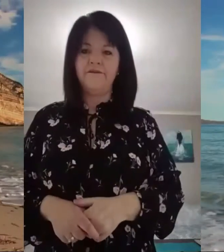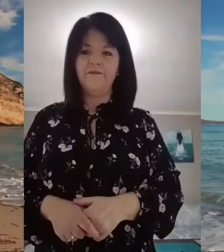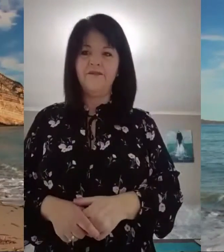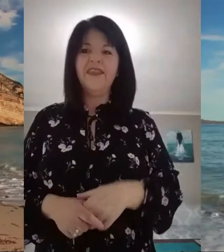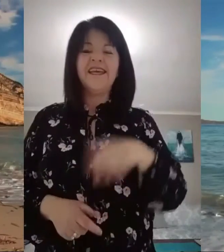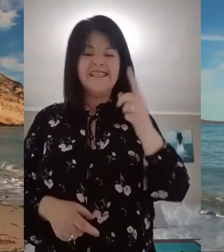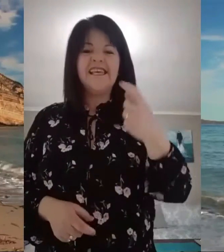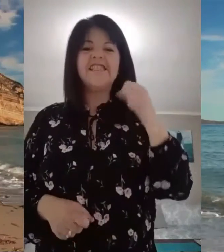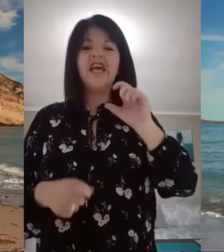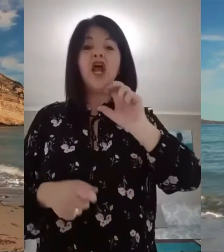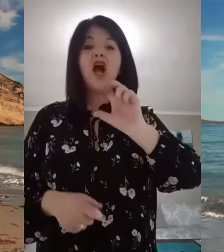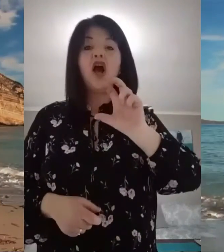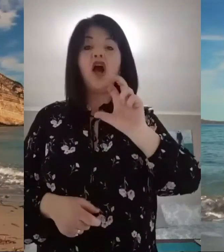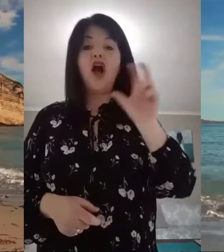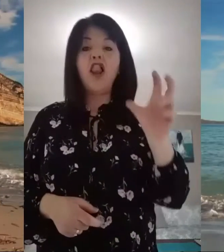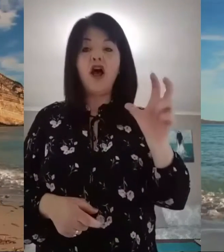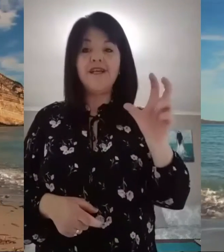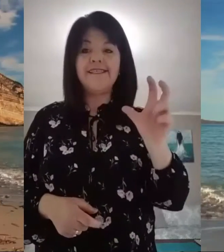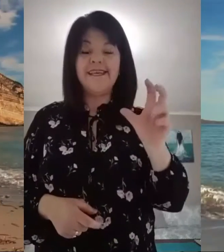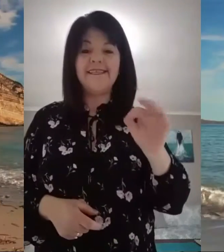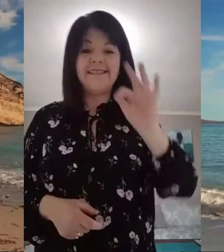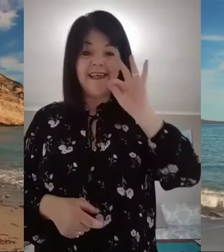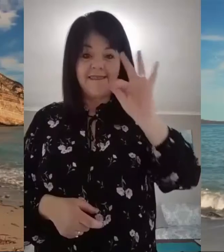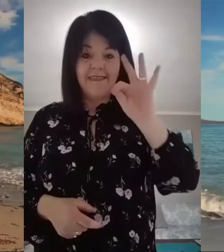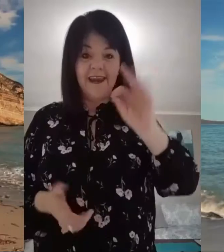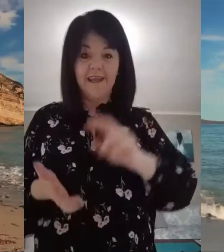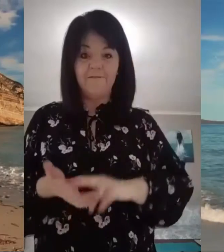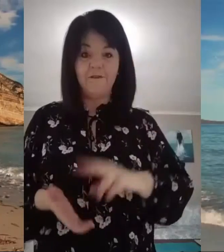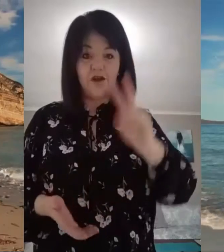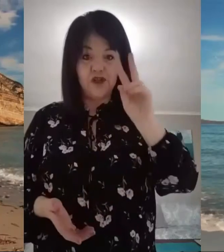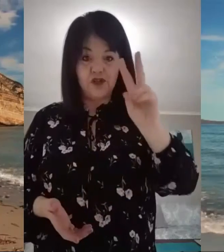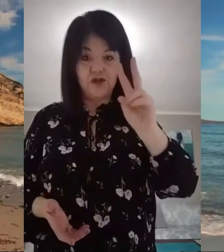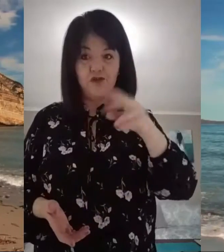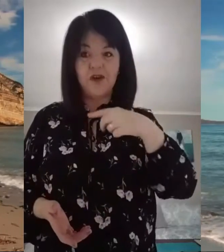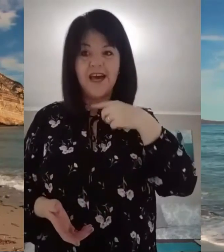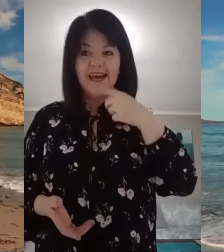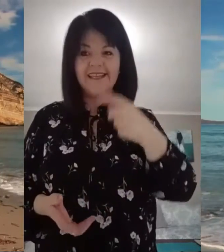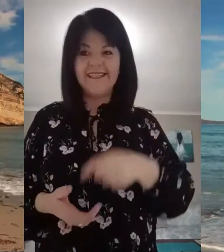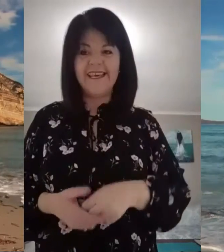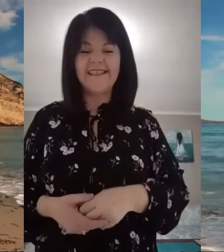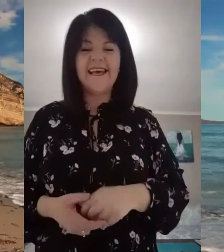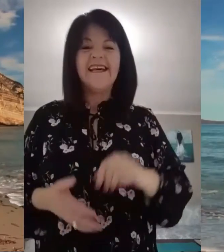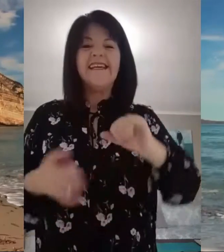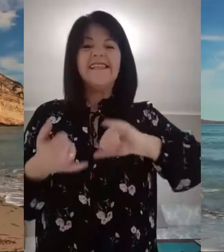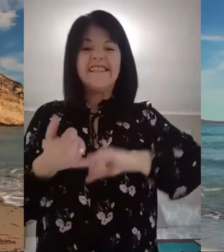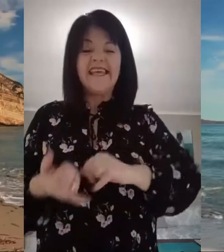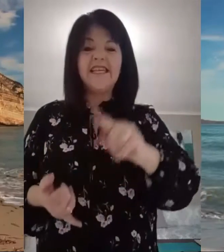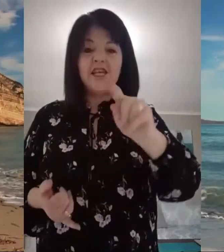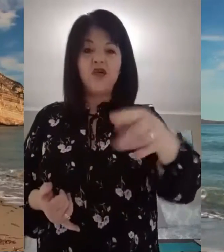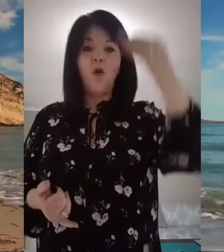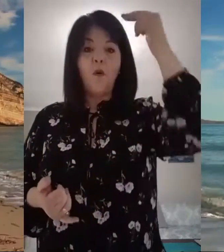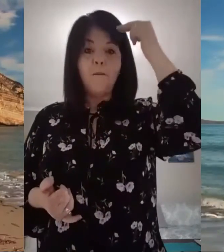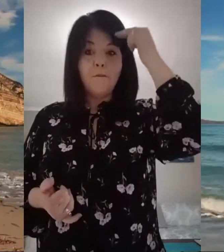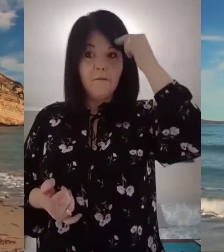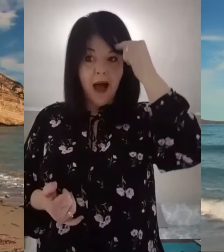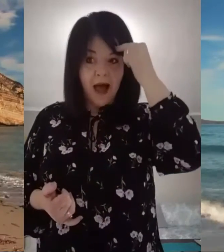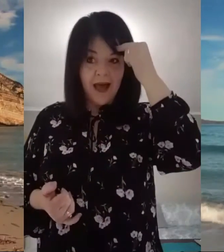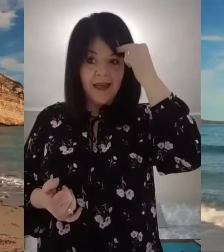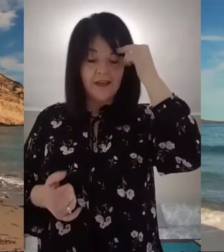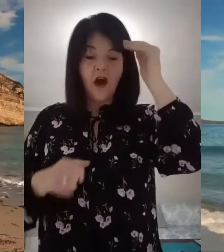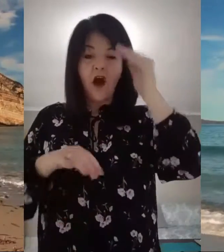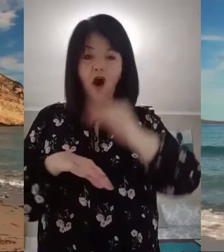on. It says in Colossians 3 verse 2, it says, Set your